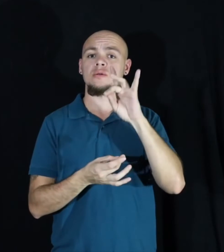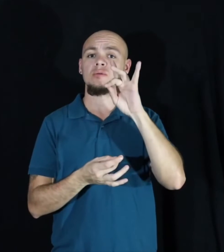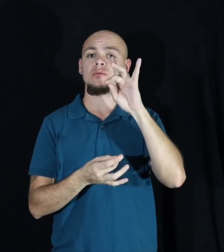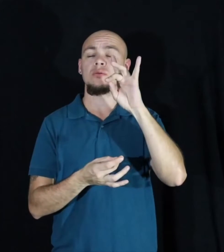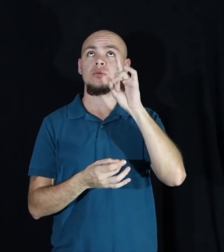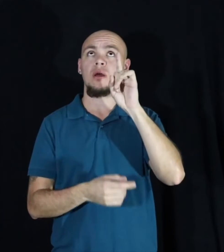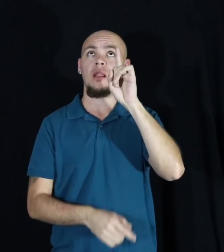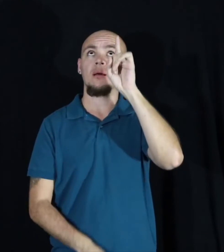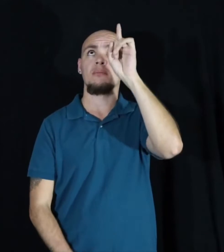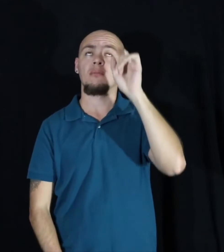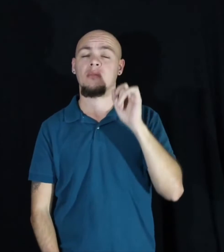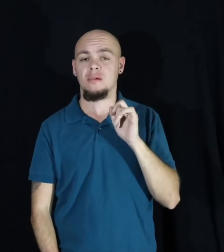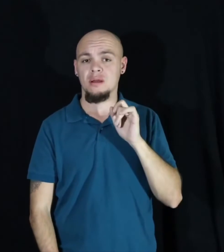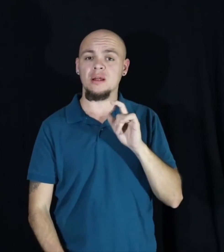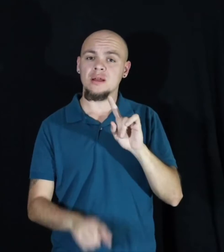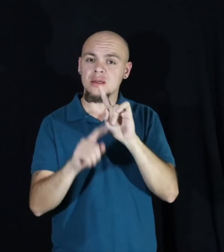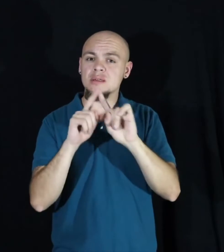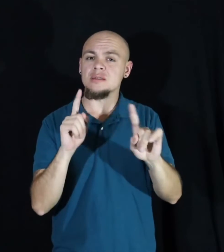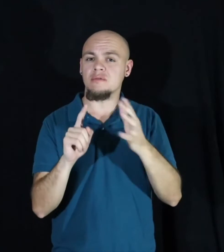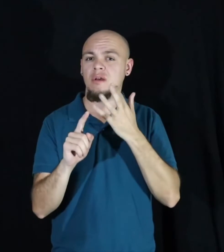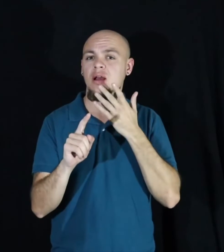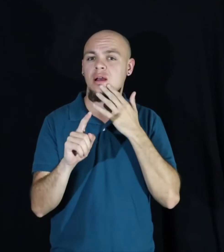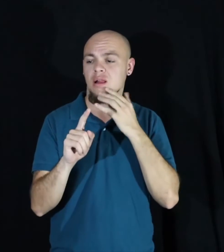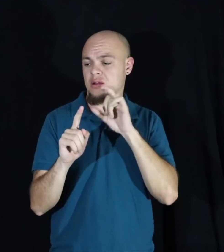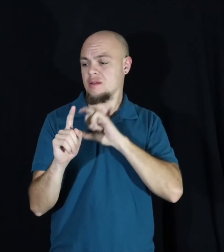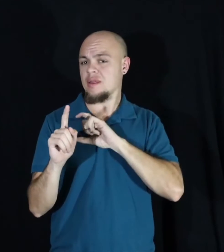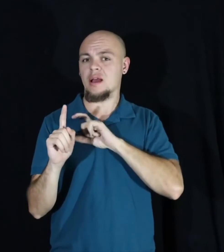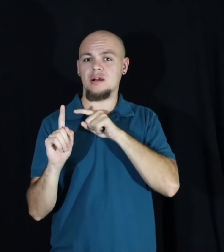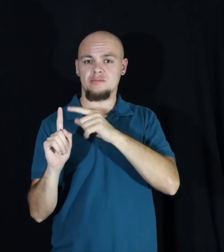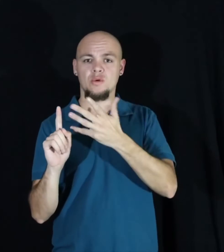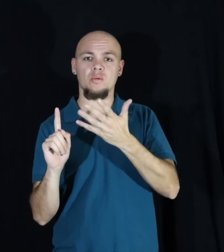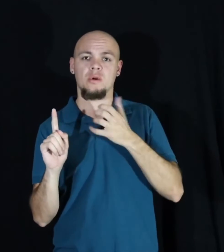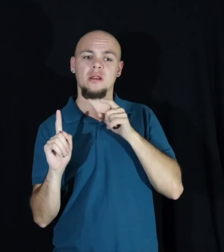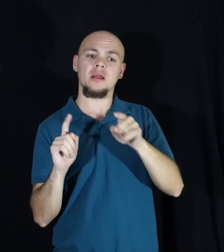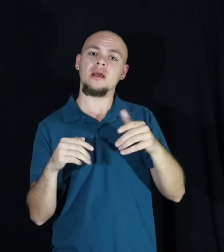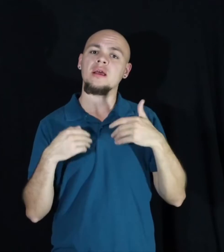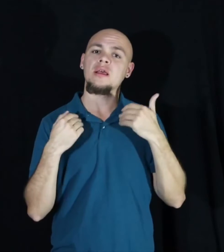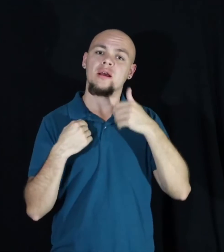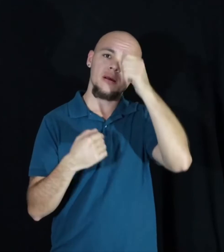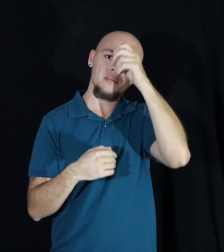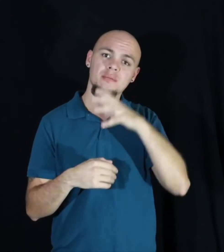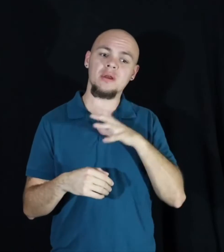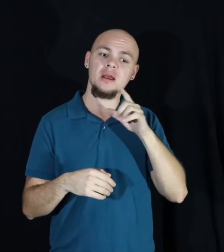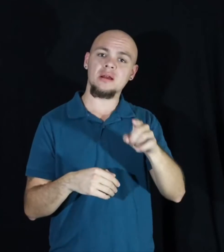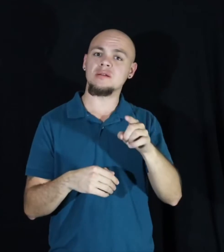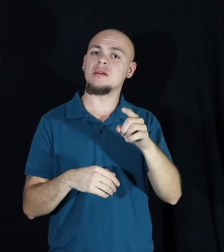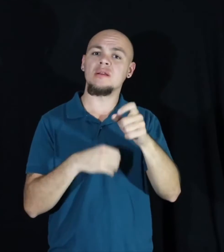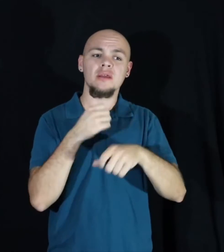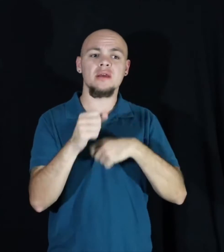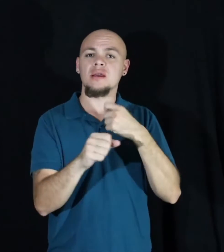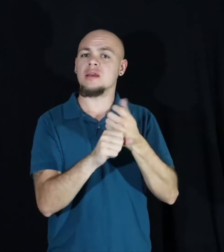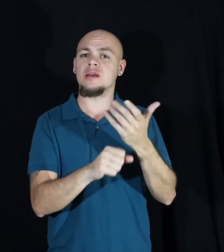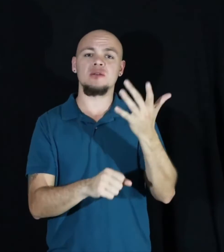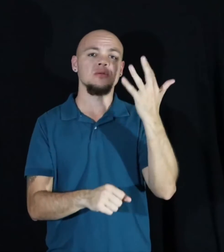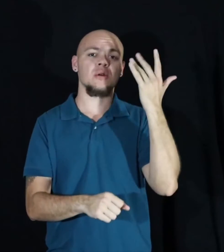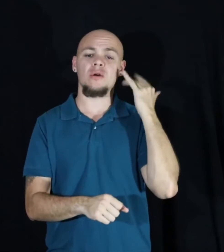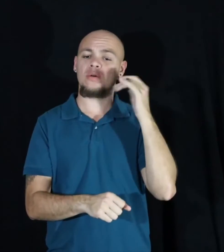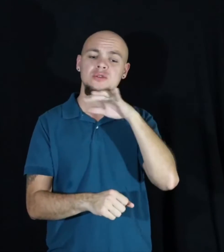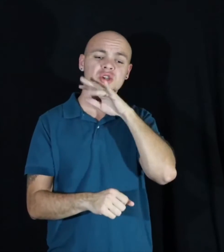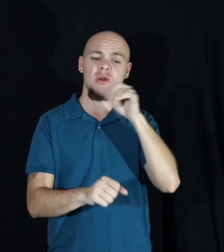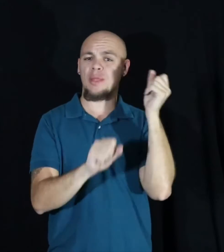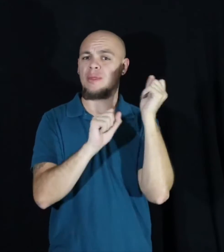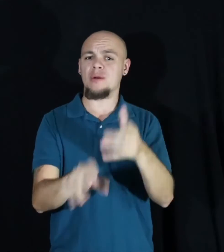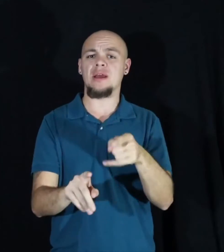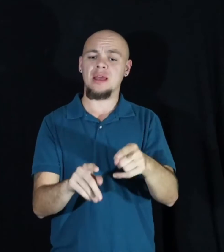He was of a different color of the cop's desire. Young man's weapon was thrown into the dirt years ago. He was